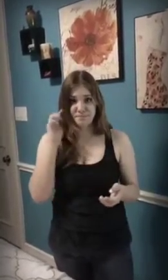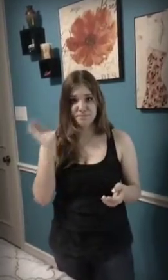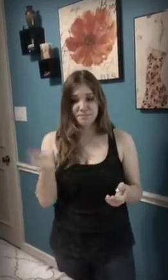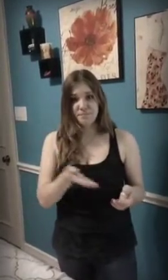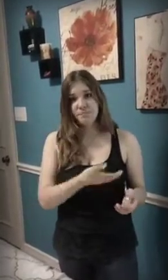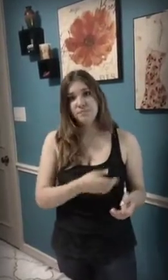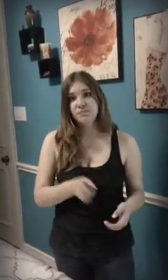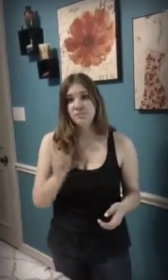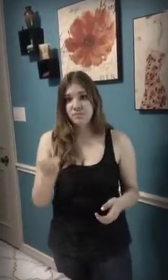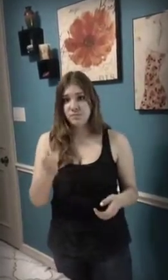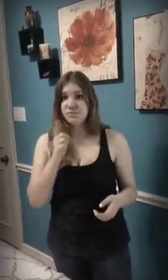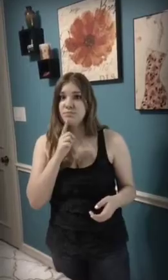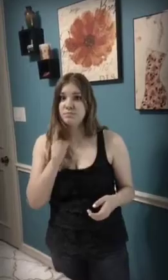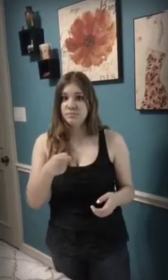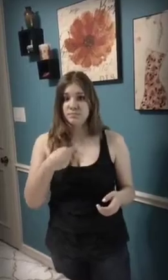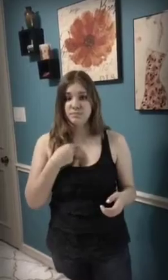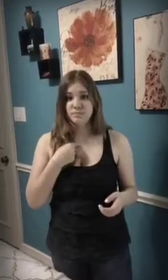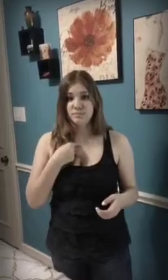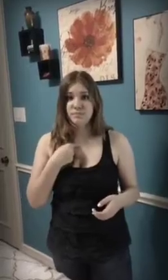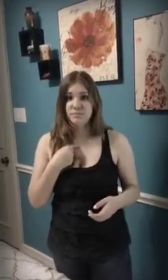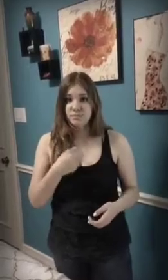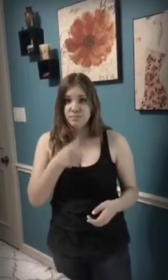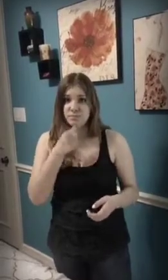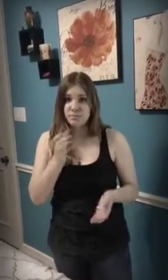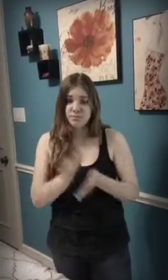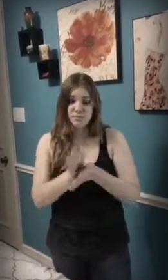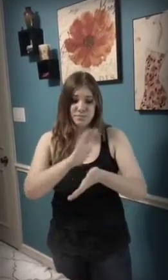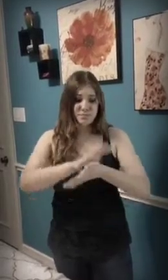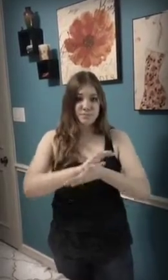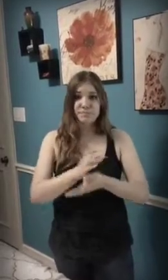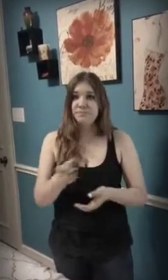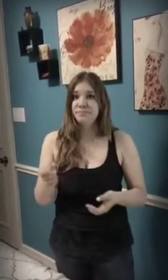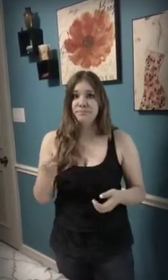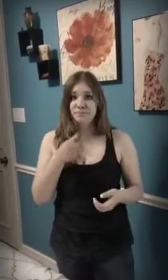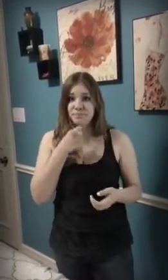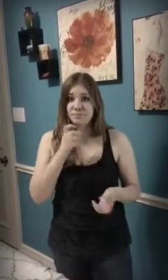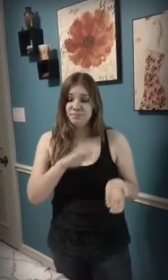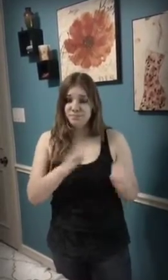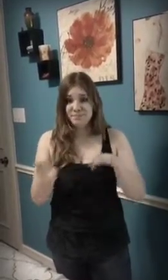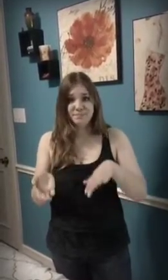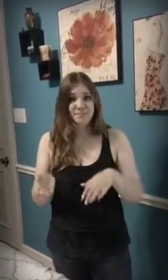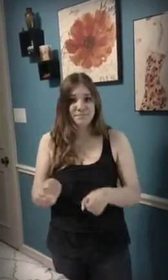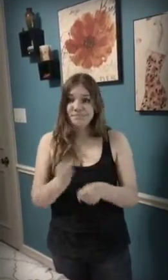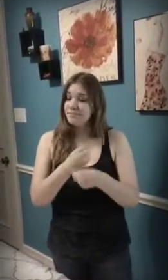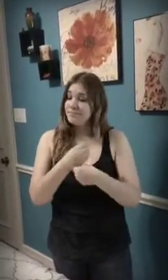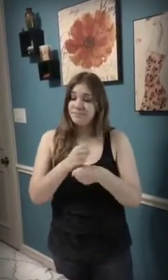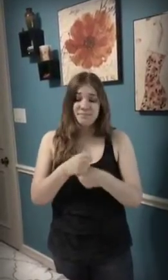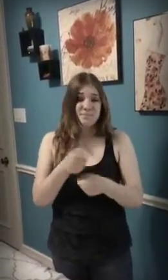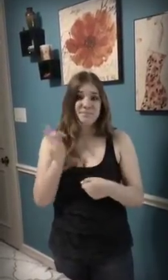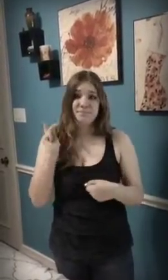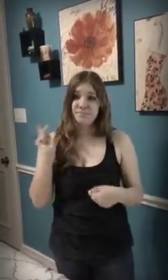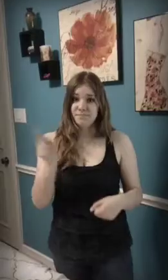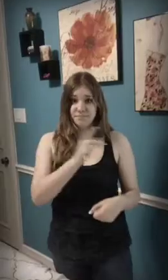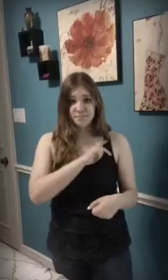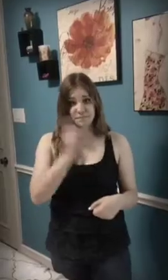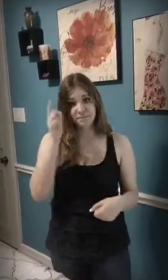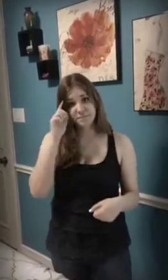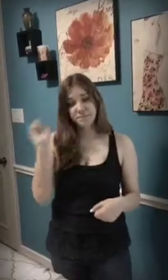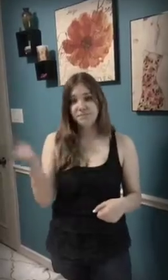anything So you dare tell me who to be Who died and made you king of